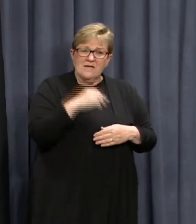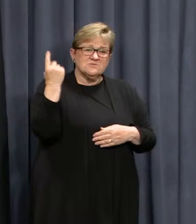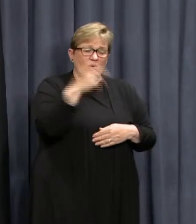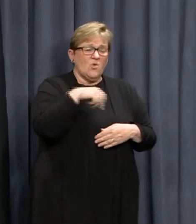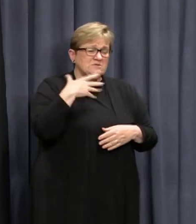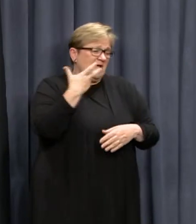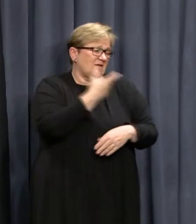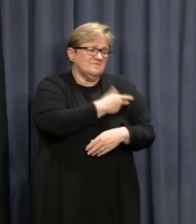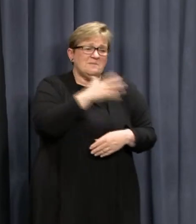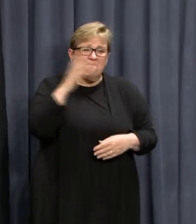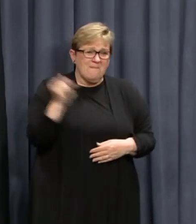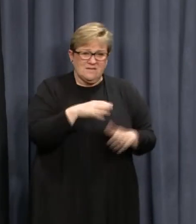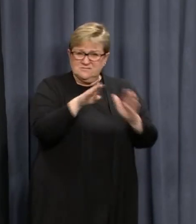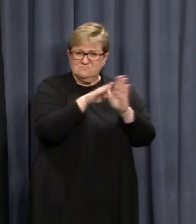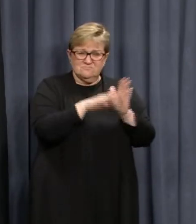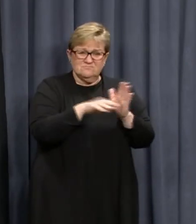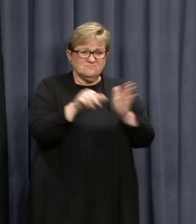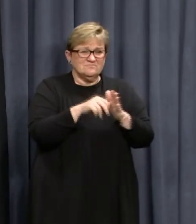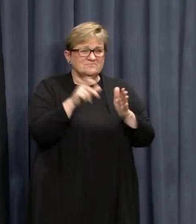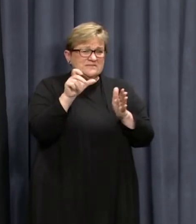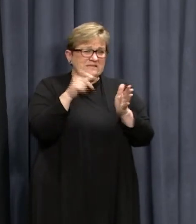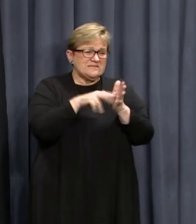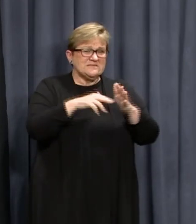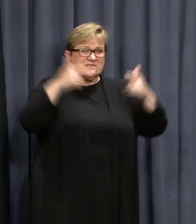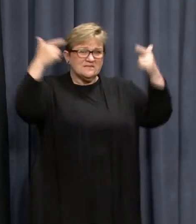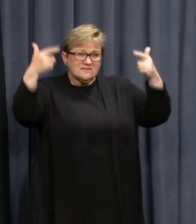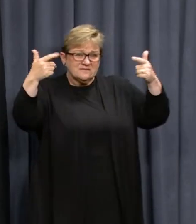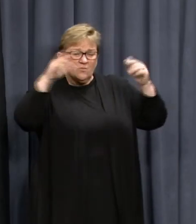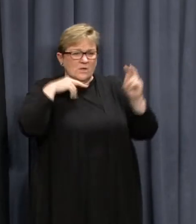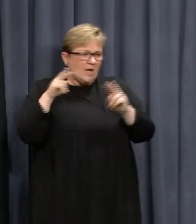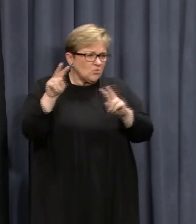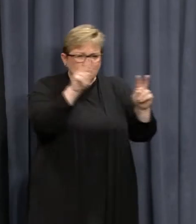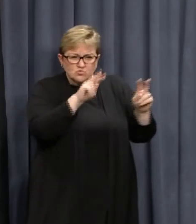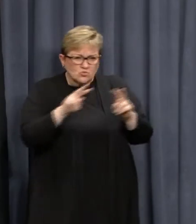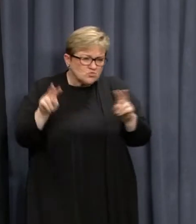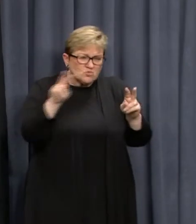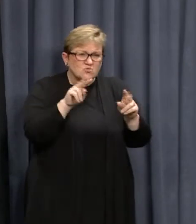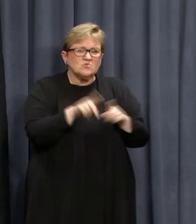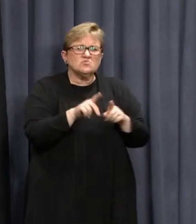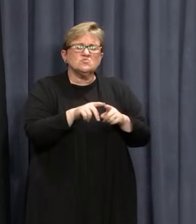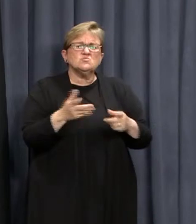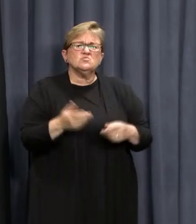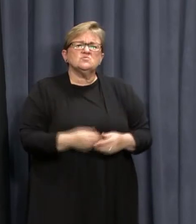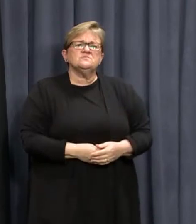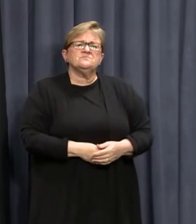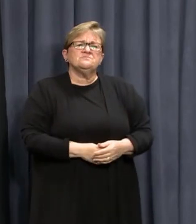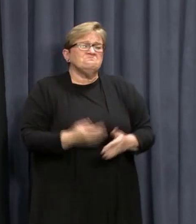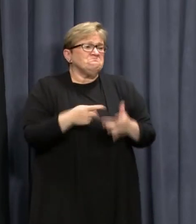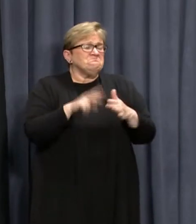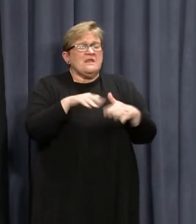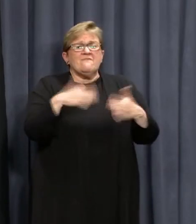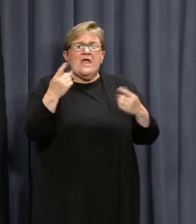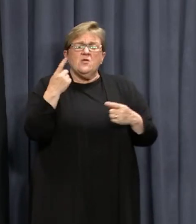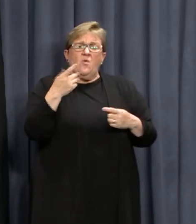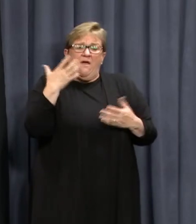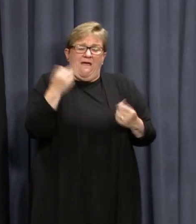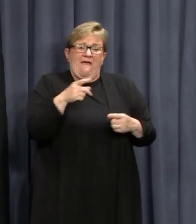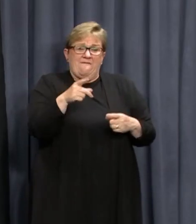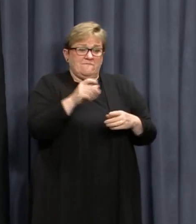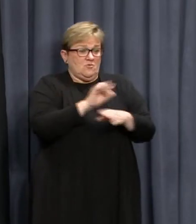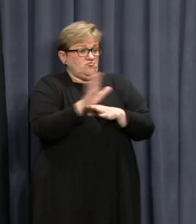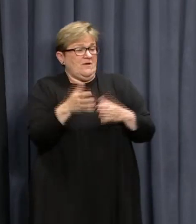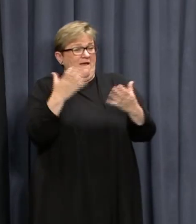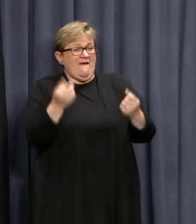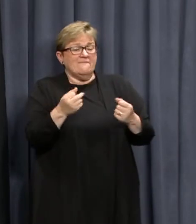all staff. We put in place CCTVs so we can monitor what's going on as well. And if anyone is identified as